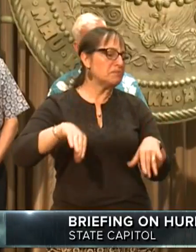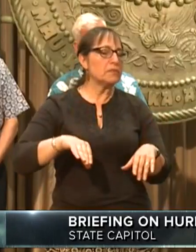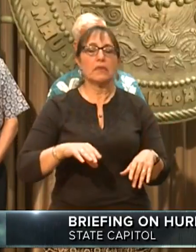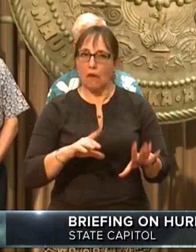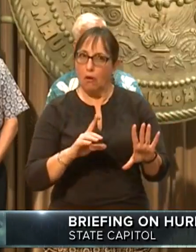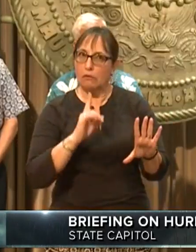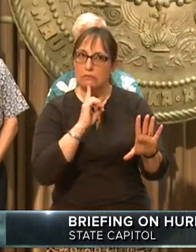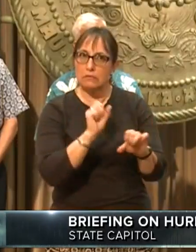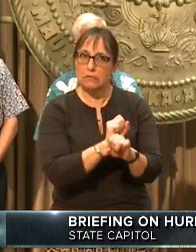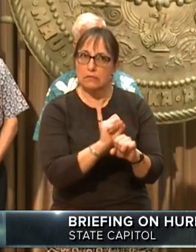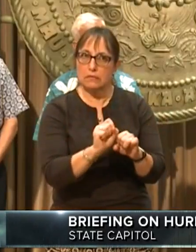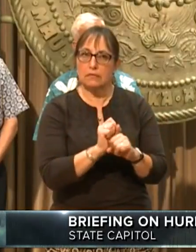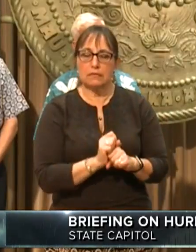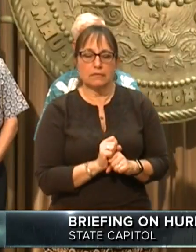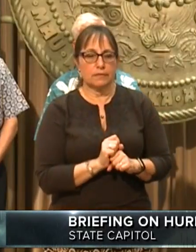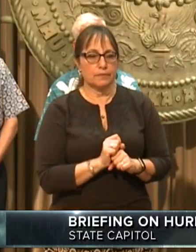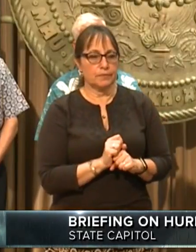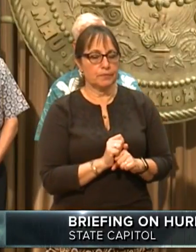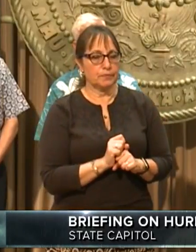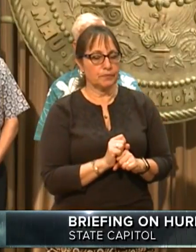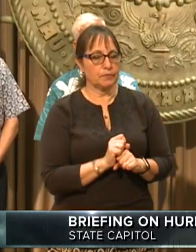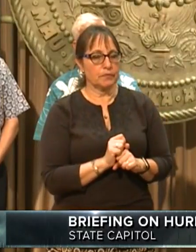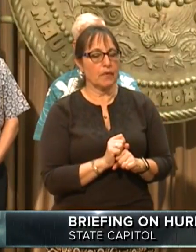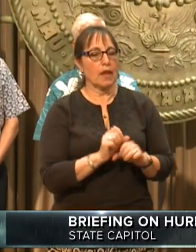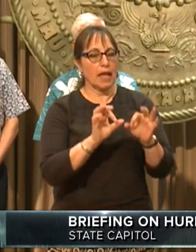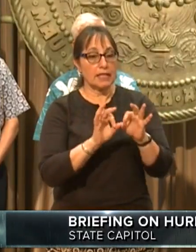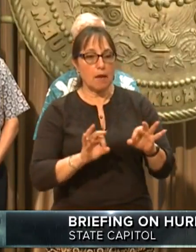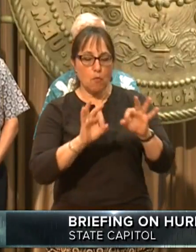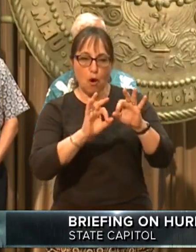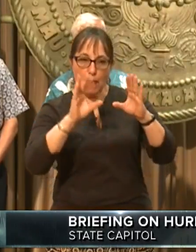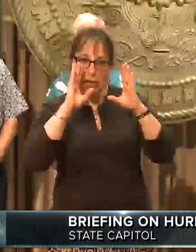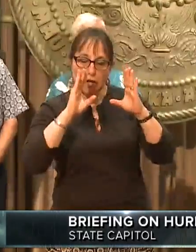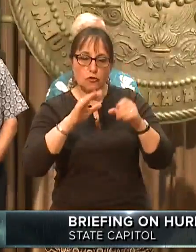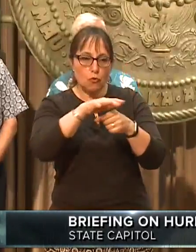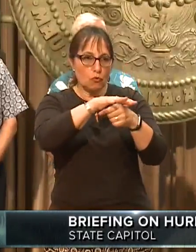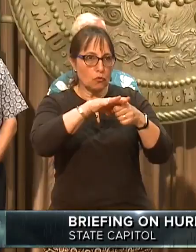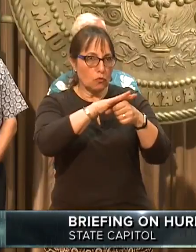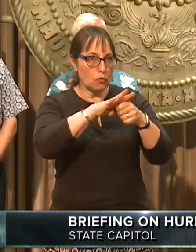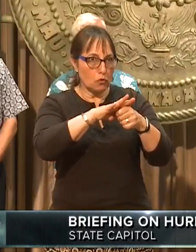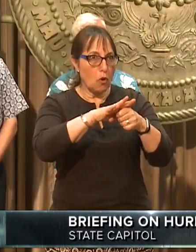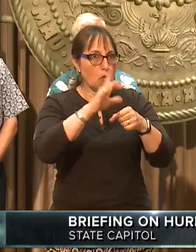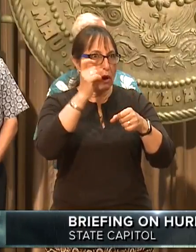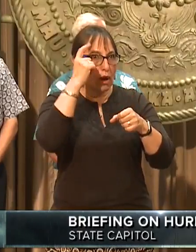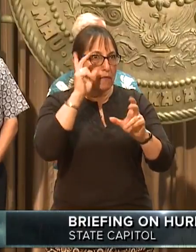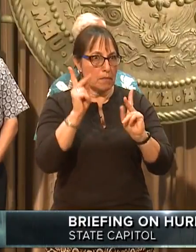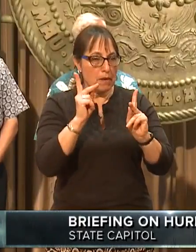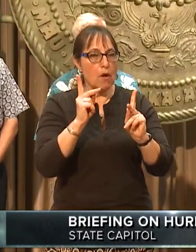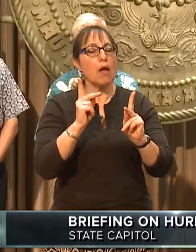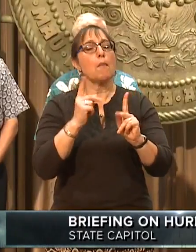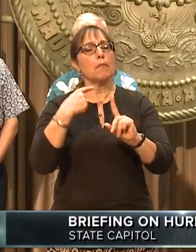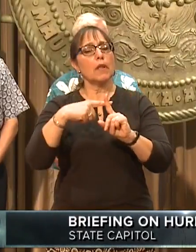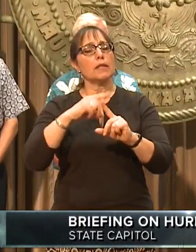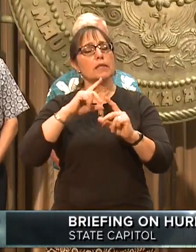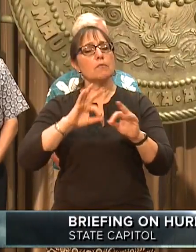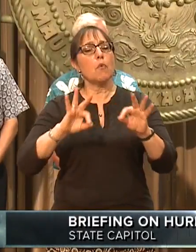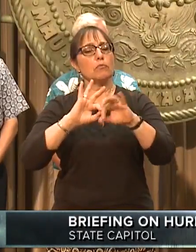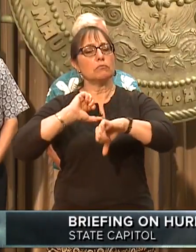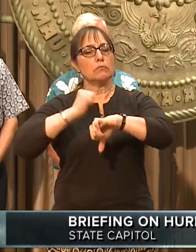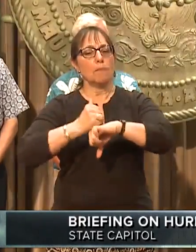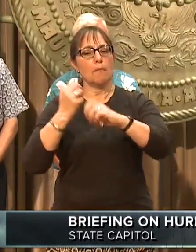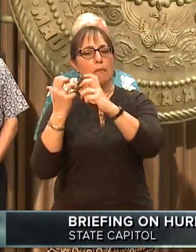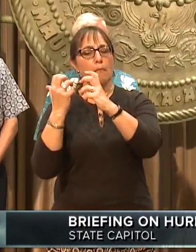Take it very seriously. Listen to your local officials and have a plan. Know